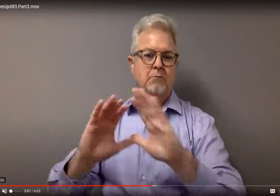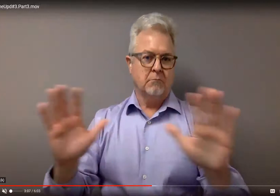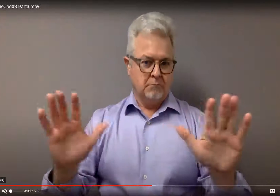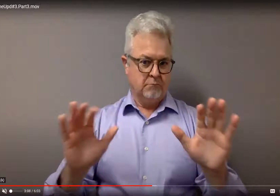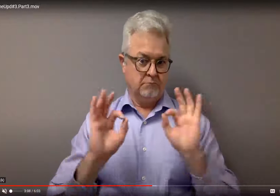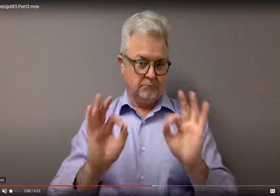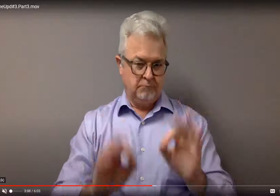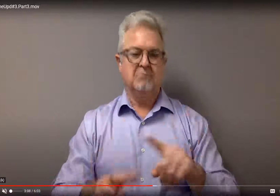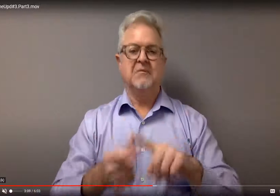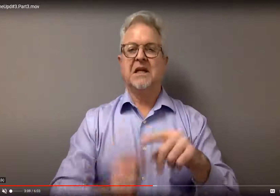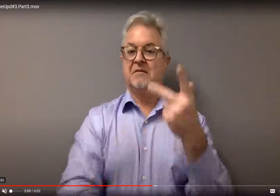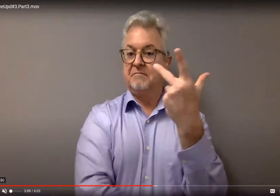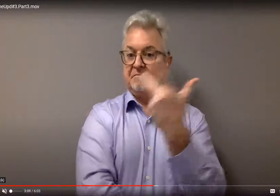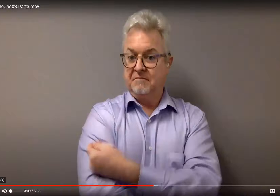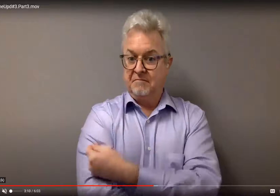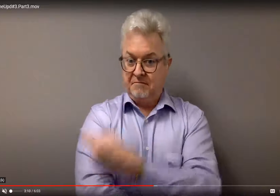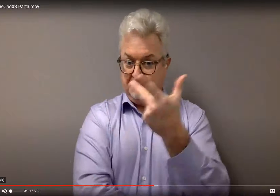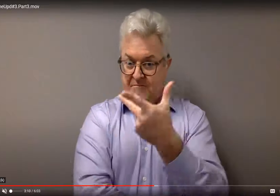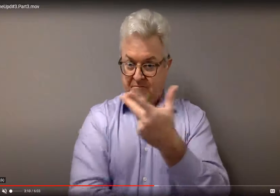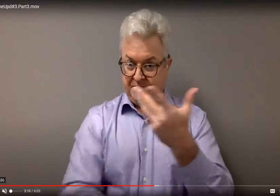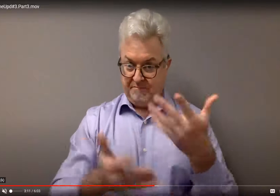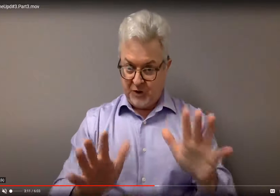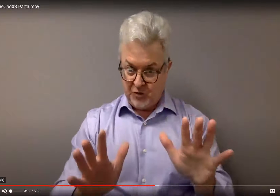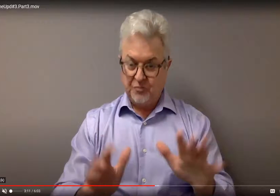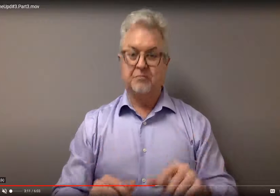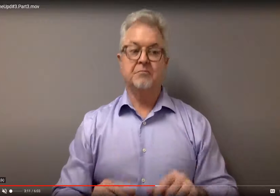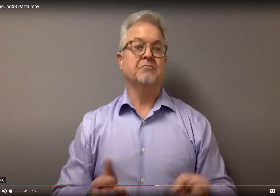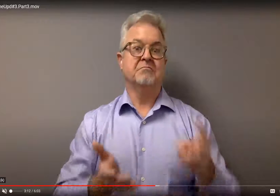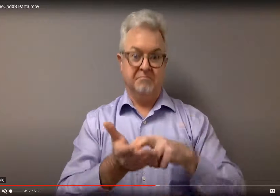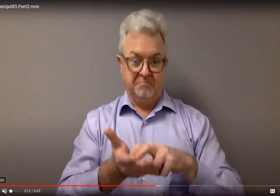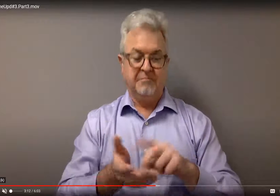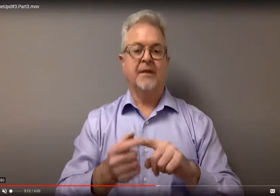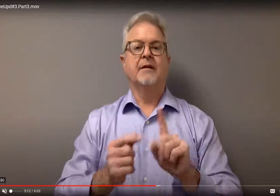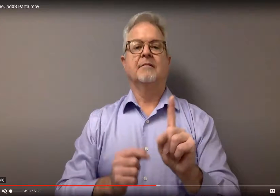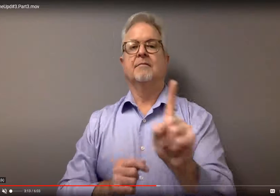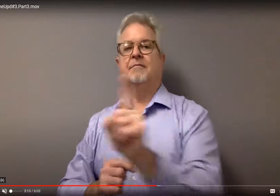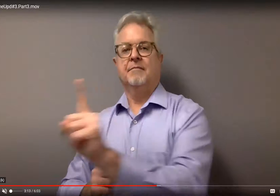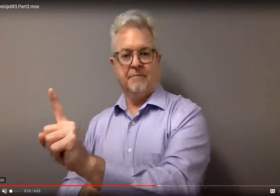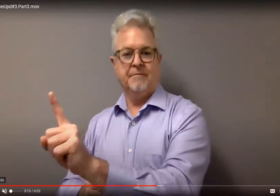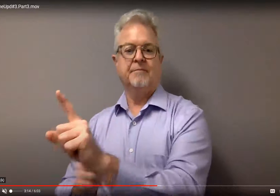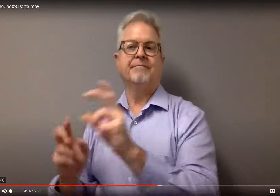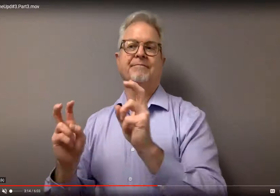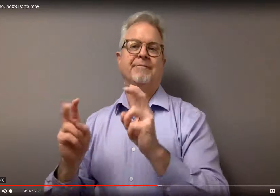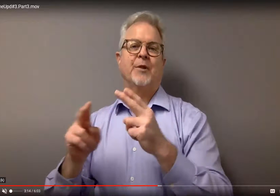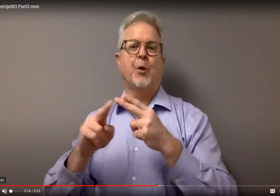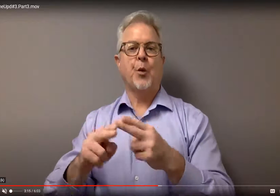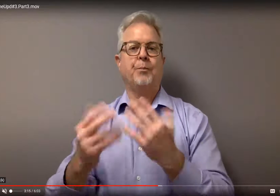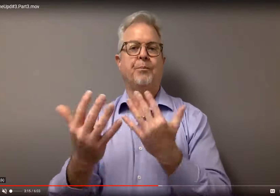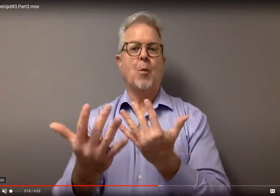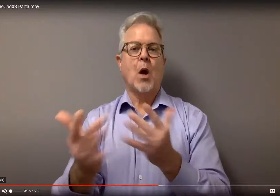bring that over to Ease Communication. You will then get your vaccine. You will get up, and you will move to what they're